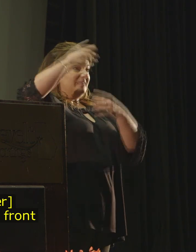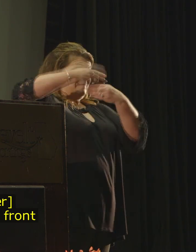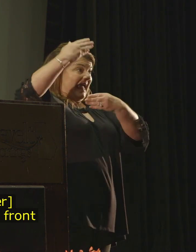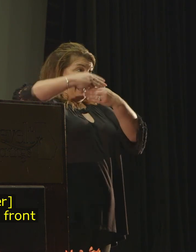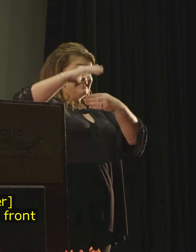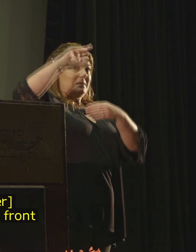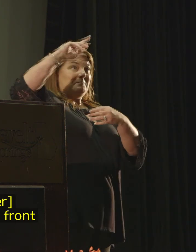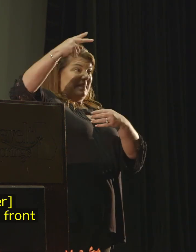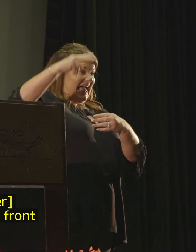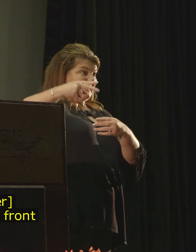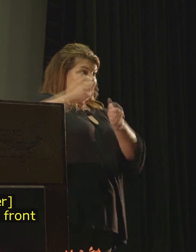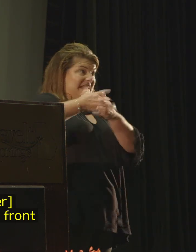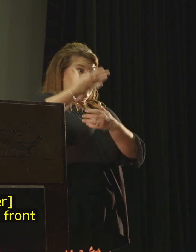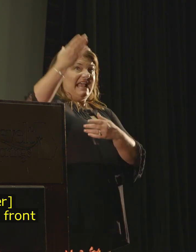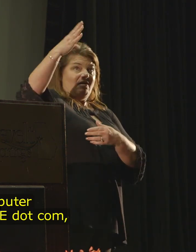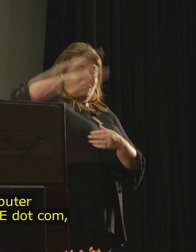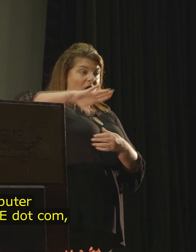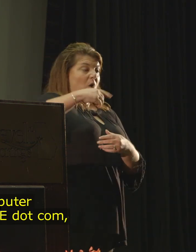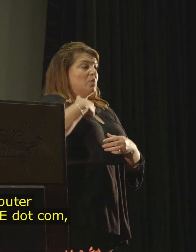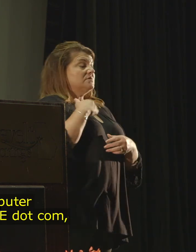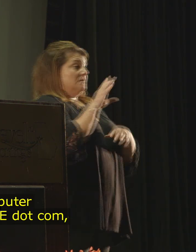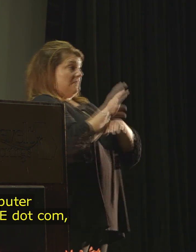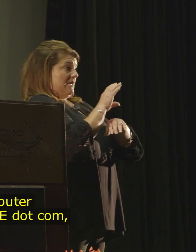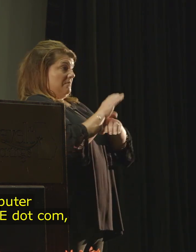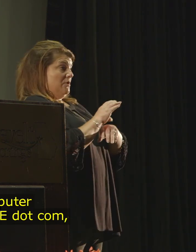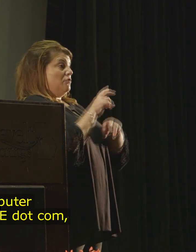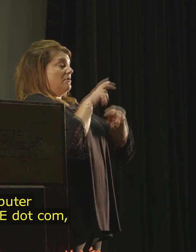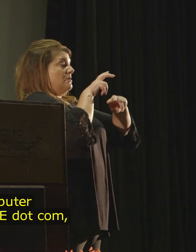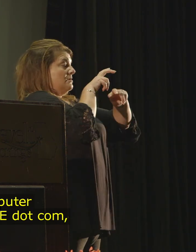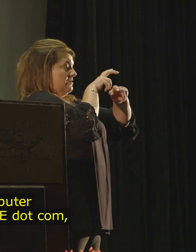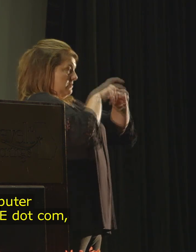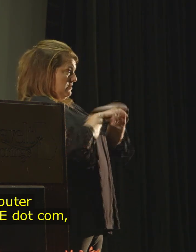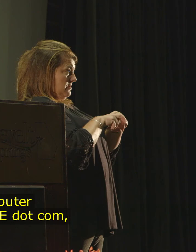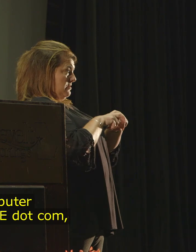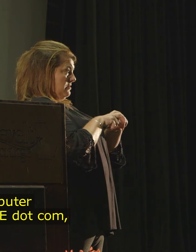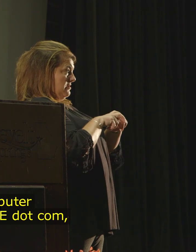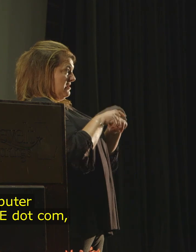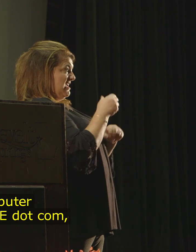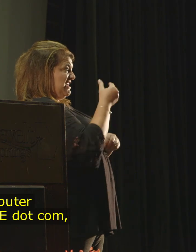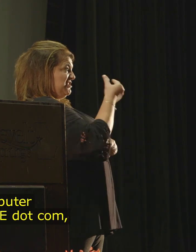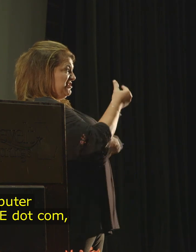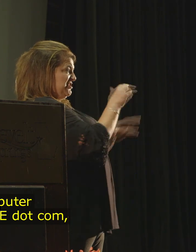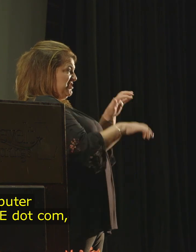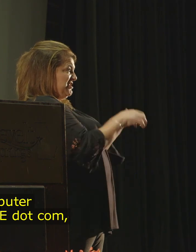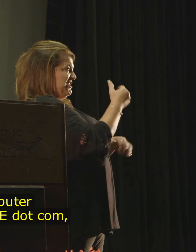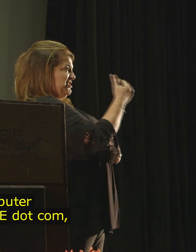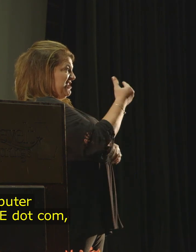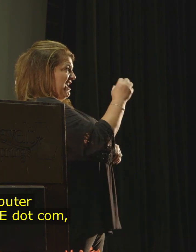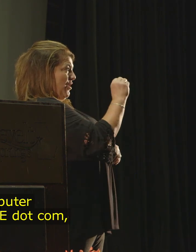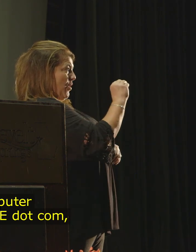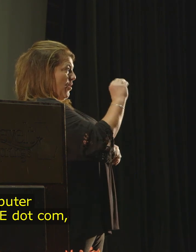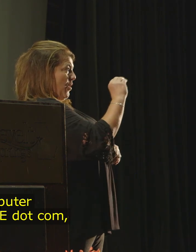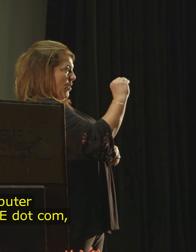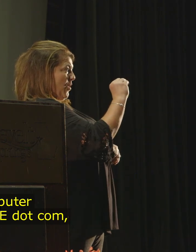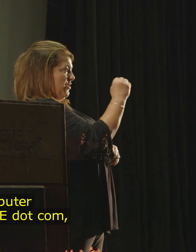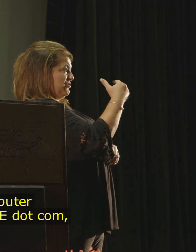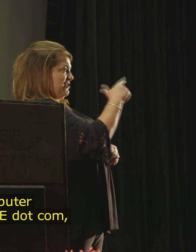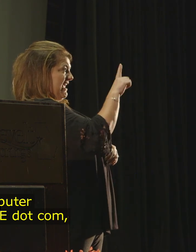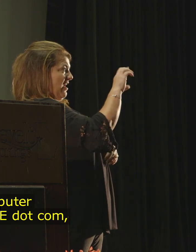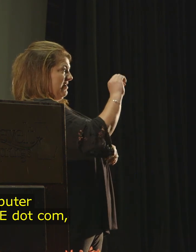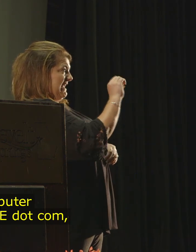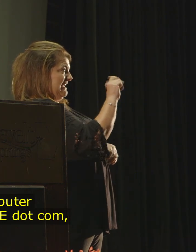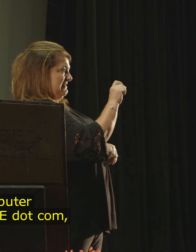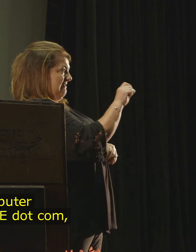sat down in front of my computer, and G-O-O-G-L-E dot